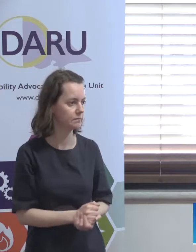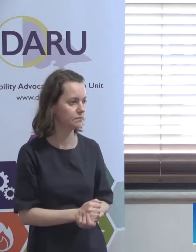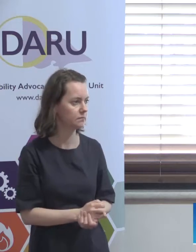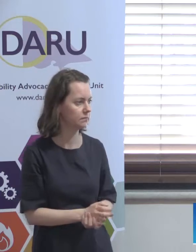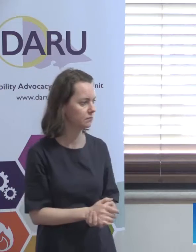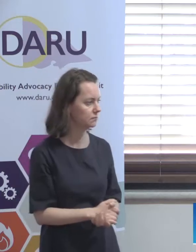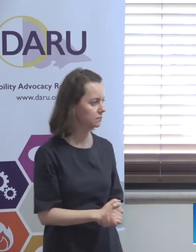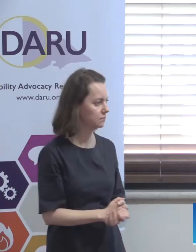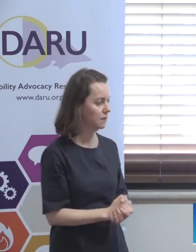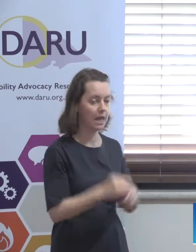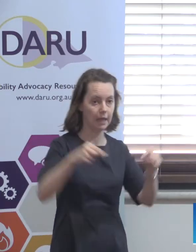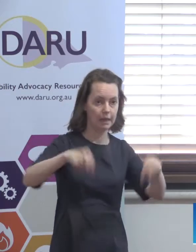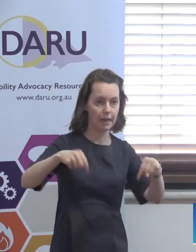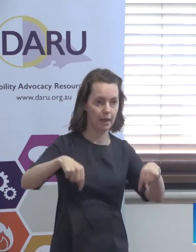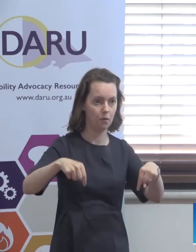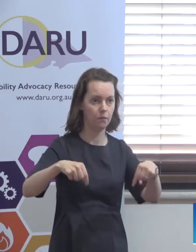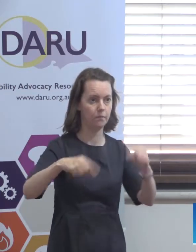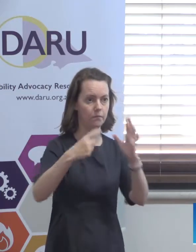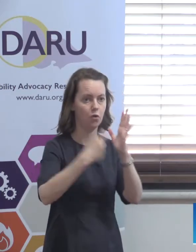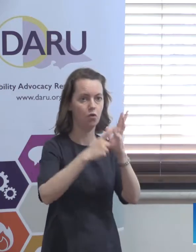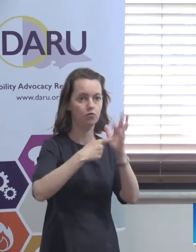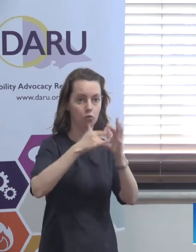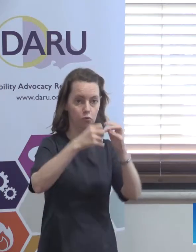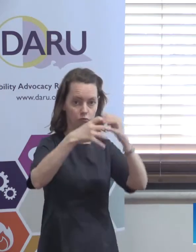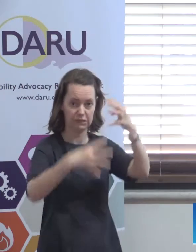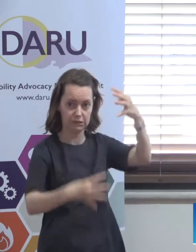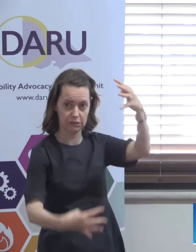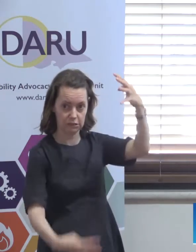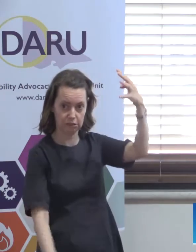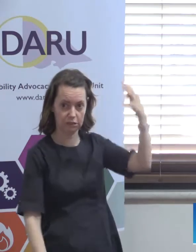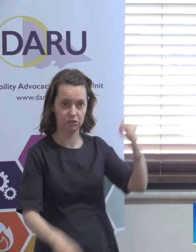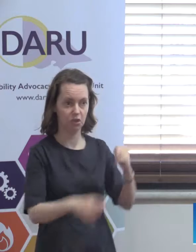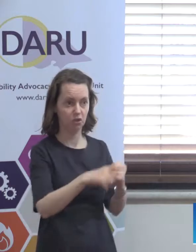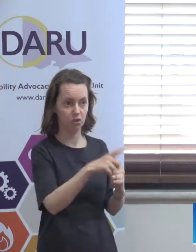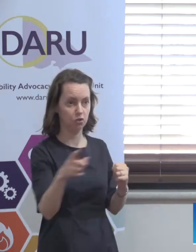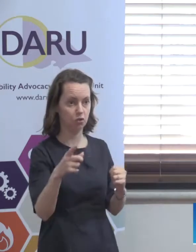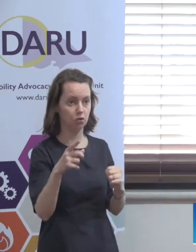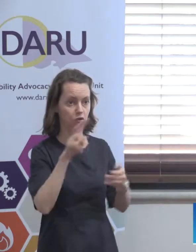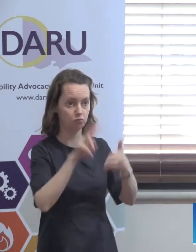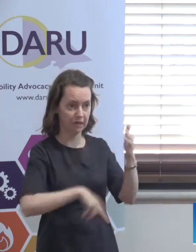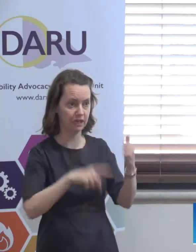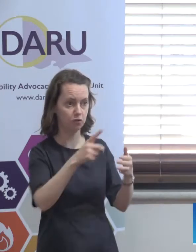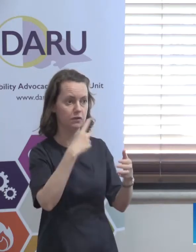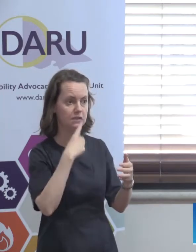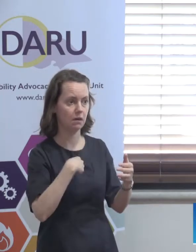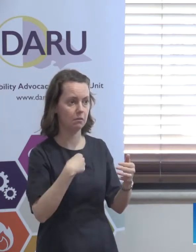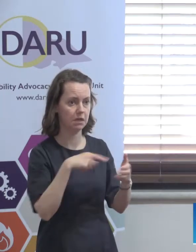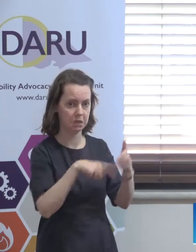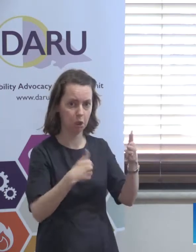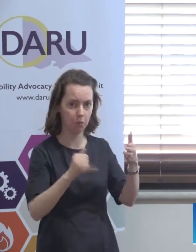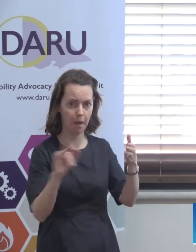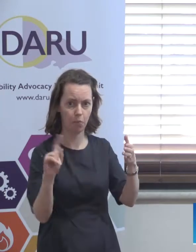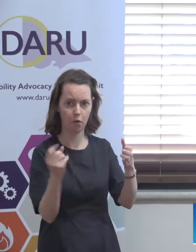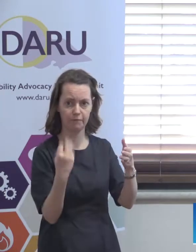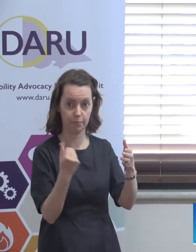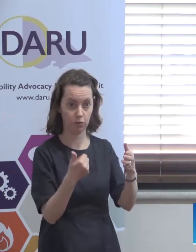happening right now what's happening right now is the details of these rules and I don't have paper copies I can give away I've only got one of each one